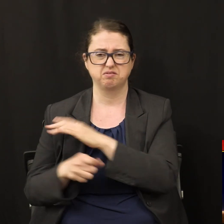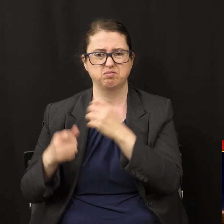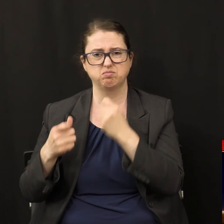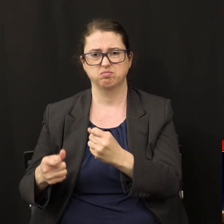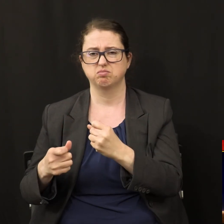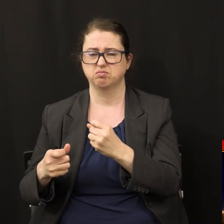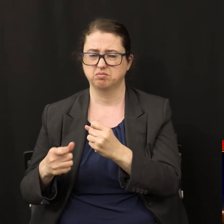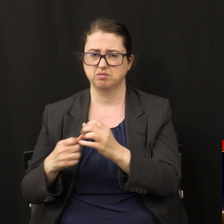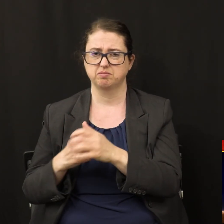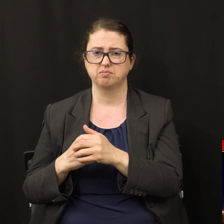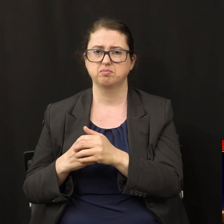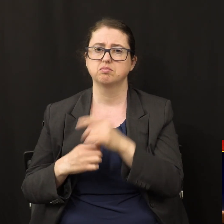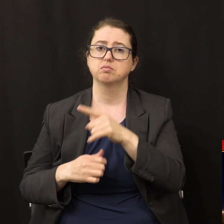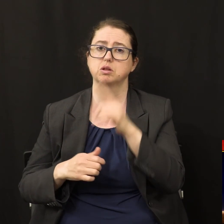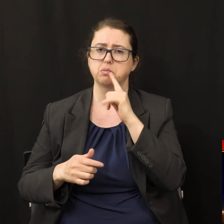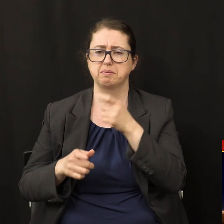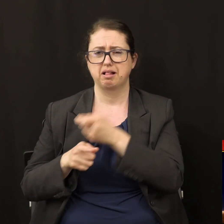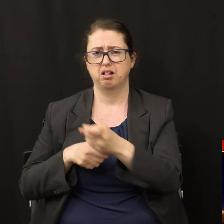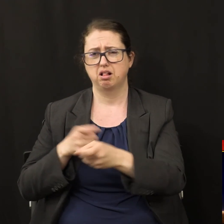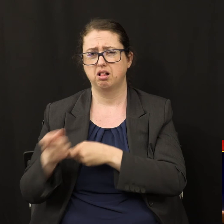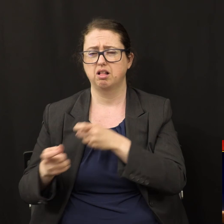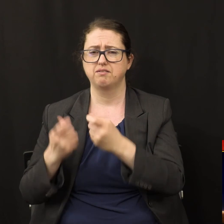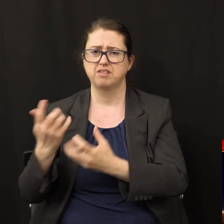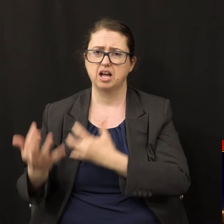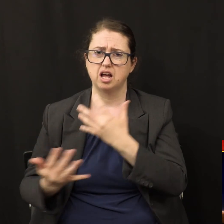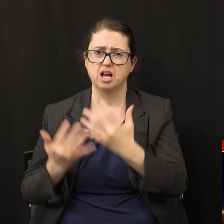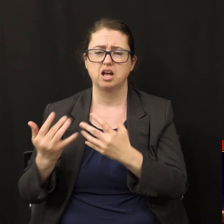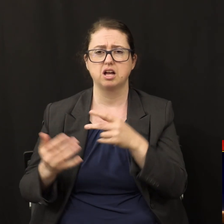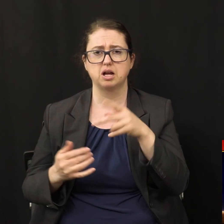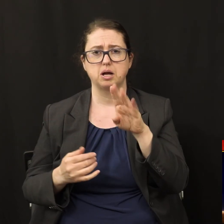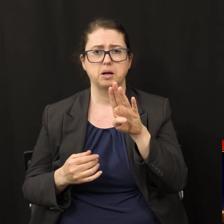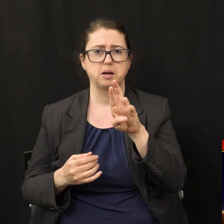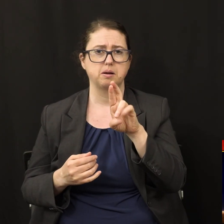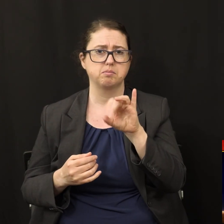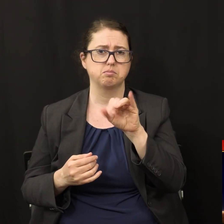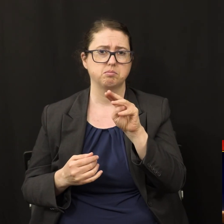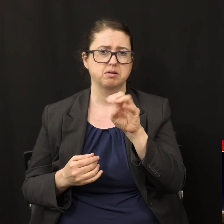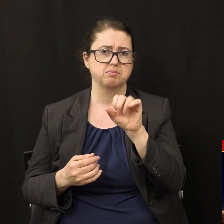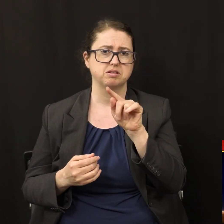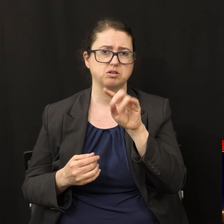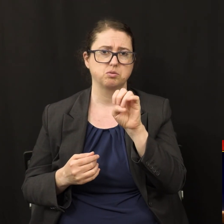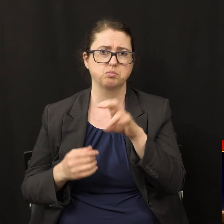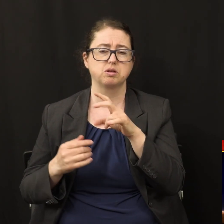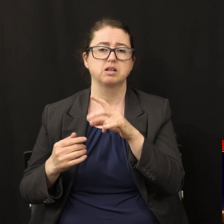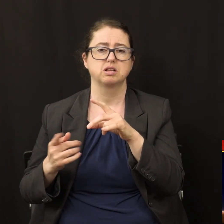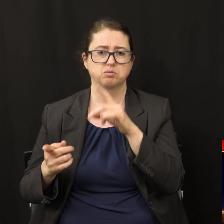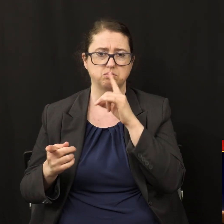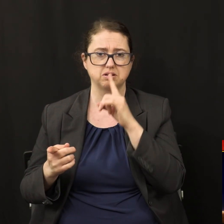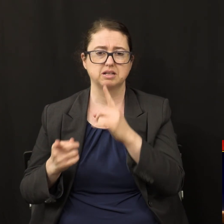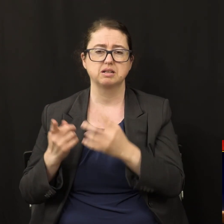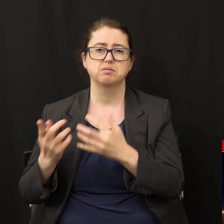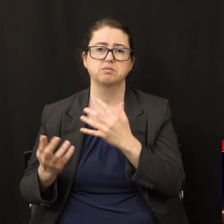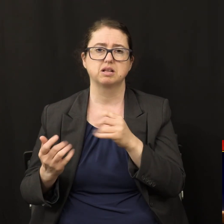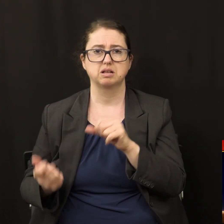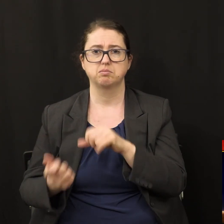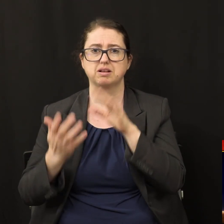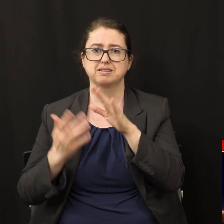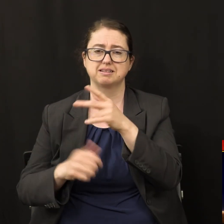he shall be tormented with fire and brimstone in the presence of the holy angels and in the presence of the lamb and now